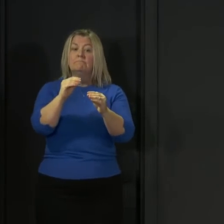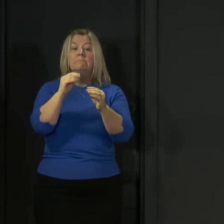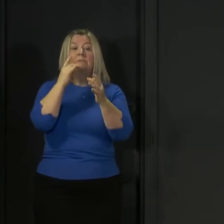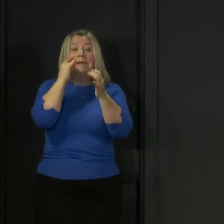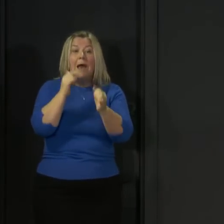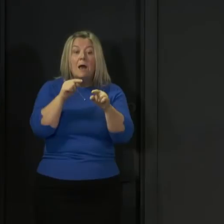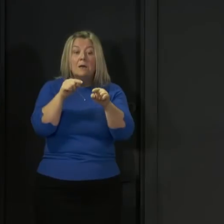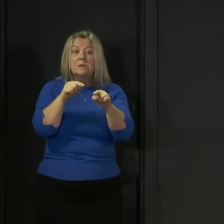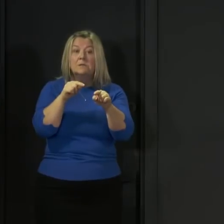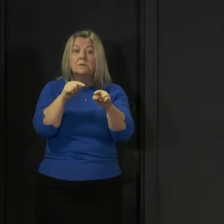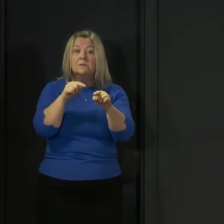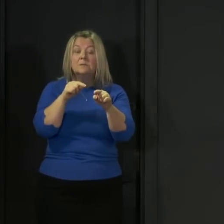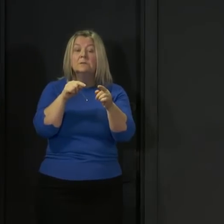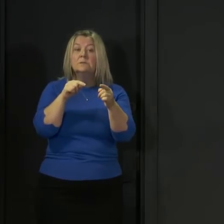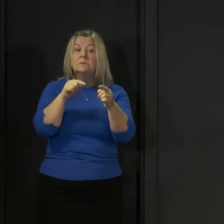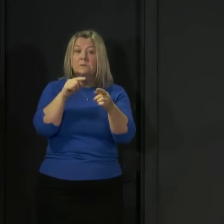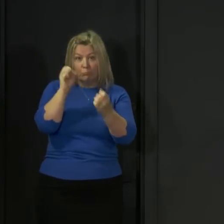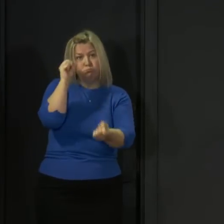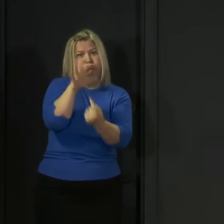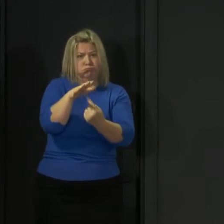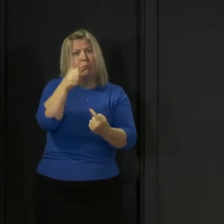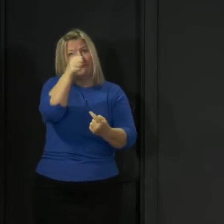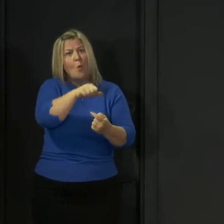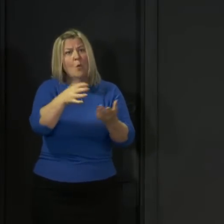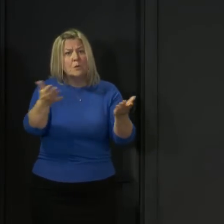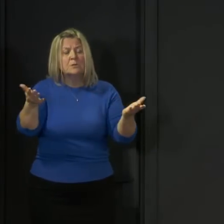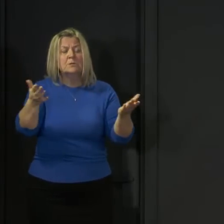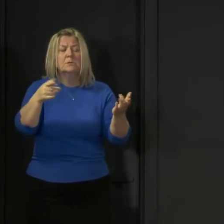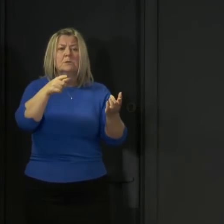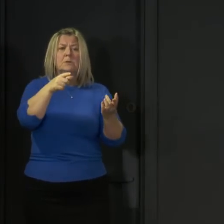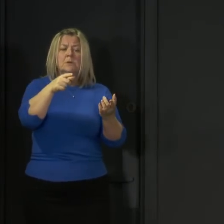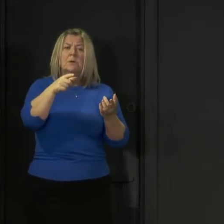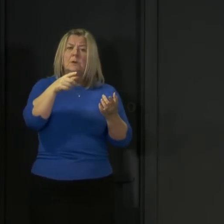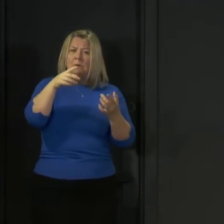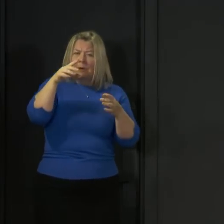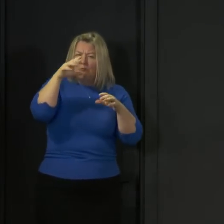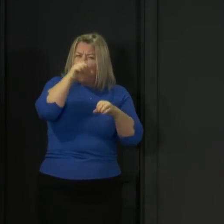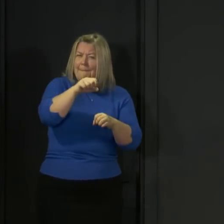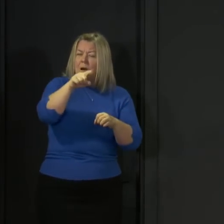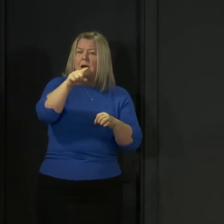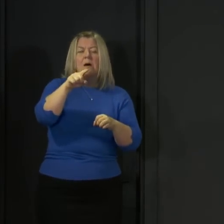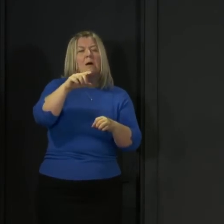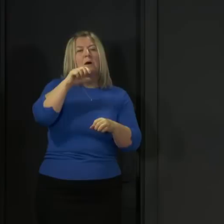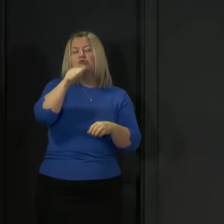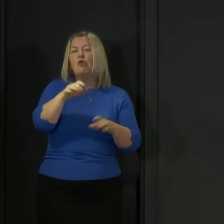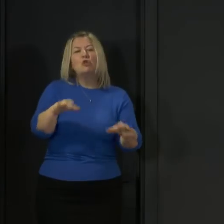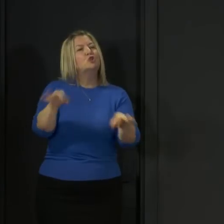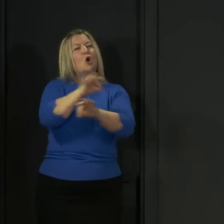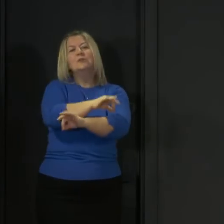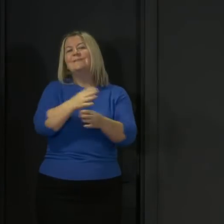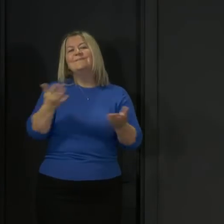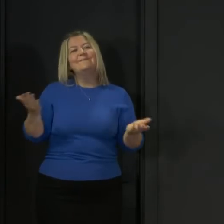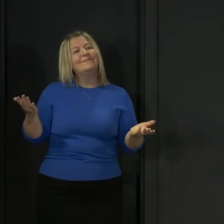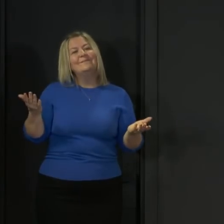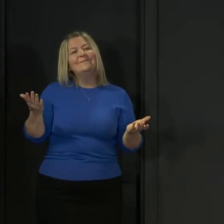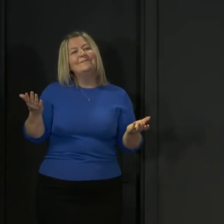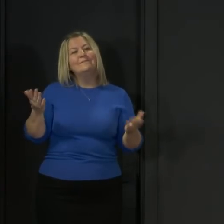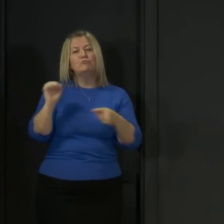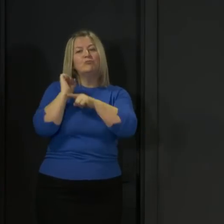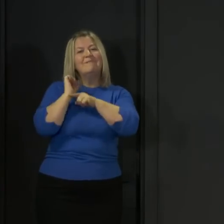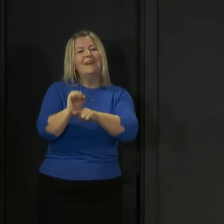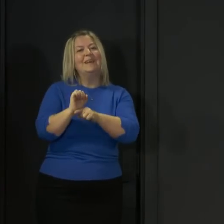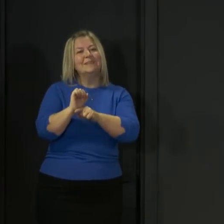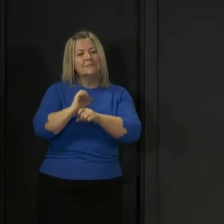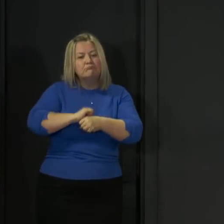always have to remember and remind ourselves that testing is not a substitute for infection prevention